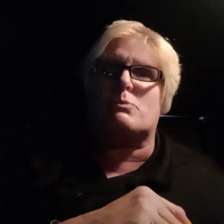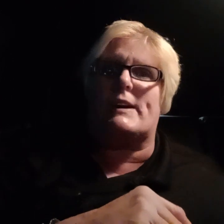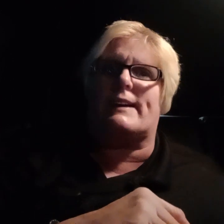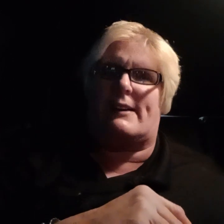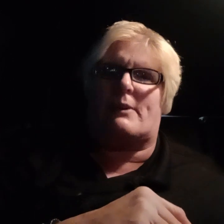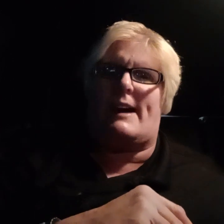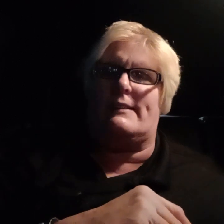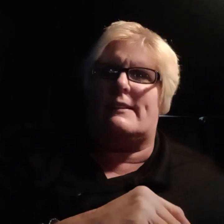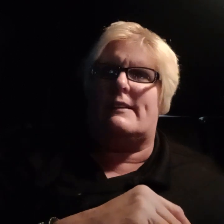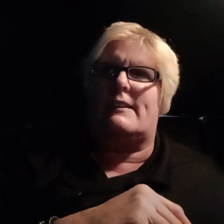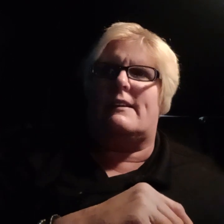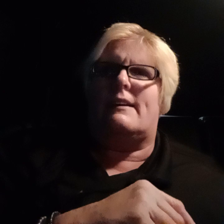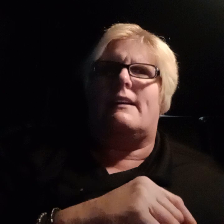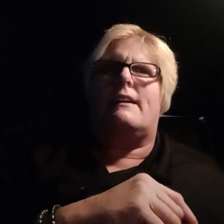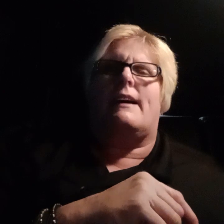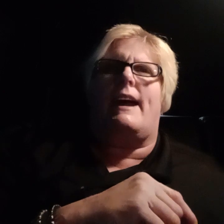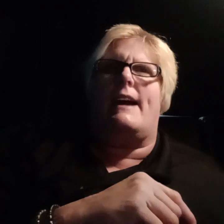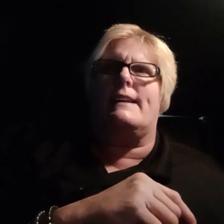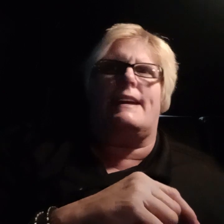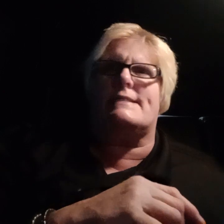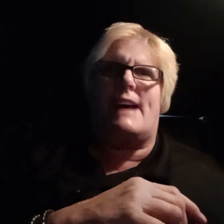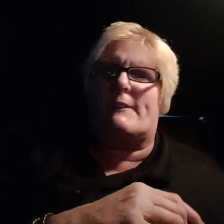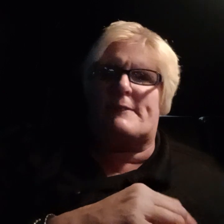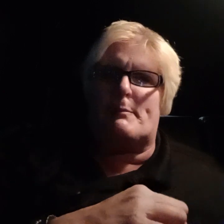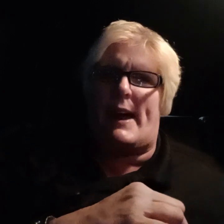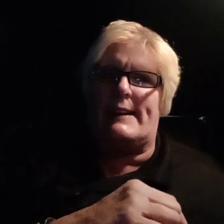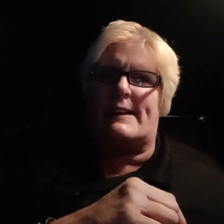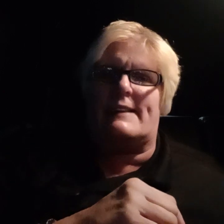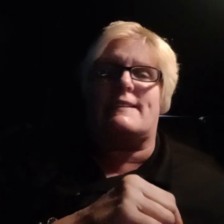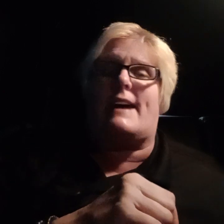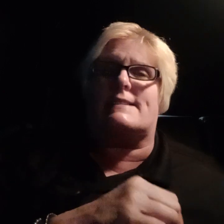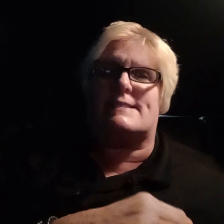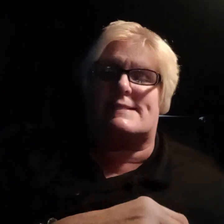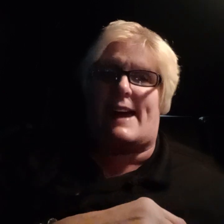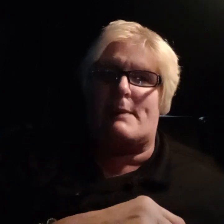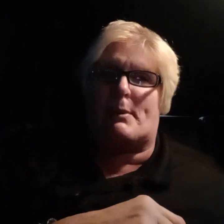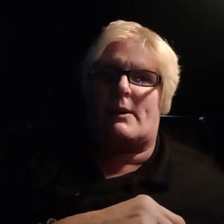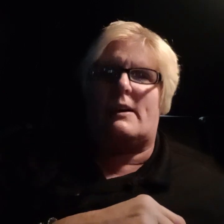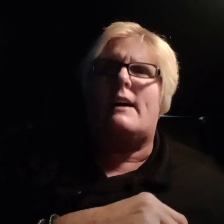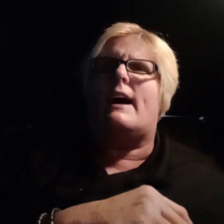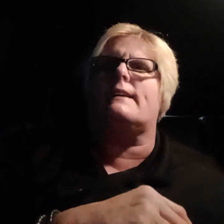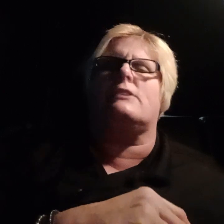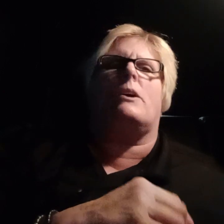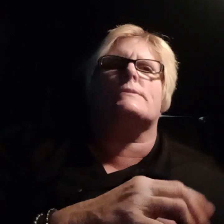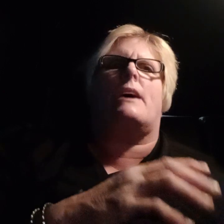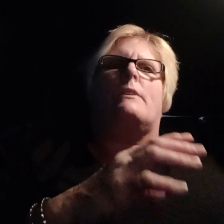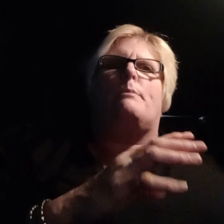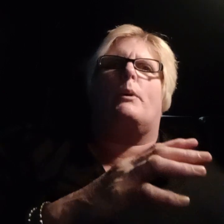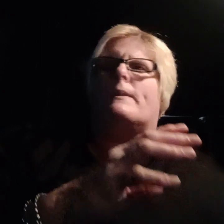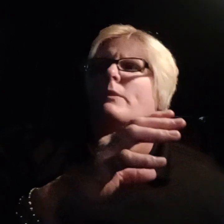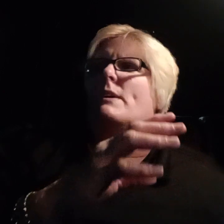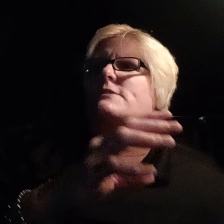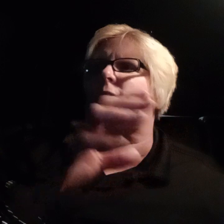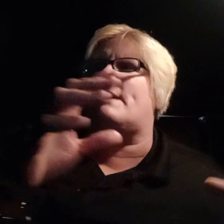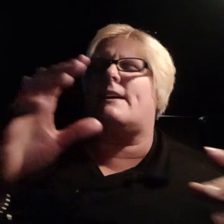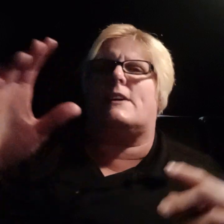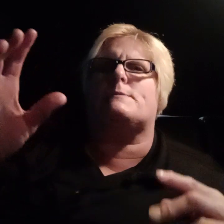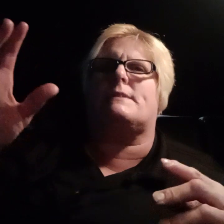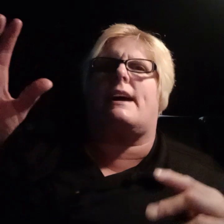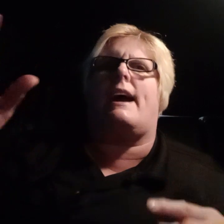this weekend, right? And he's never even painted it. He's had it since April. And he knows how important it was for my husband to